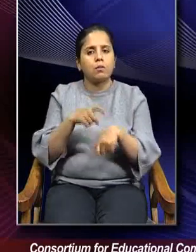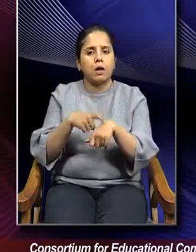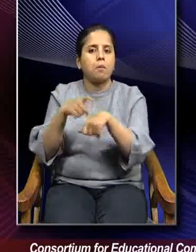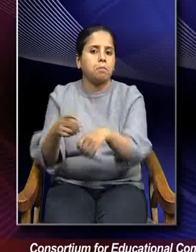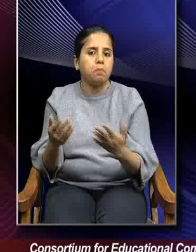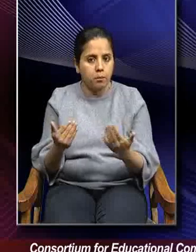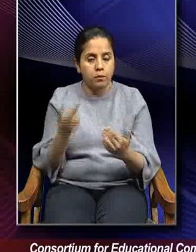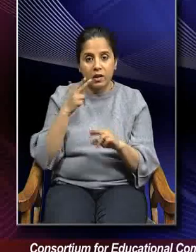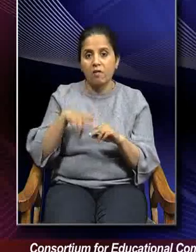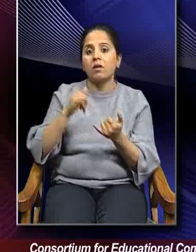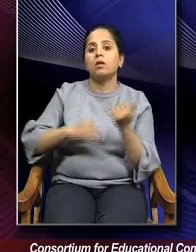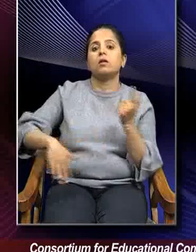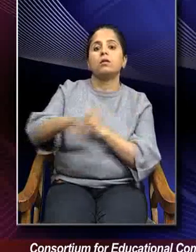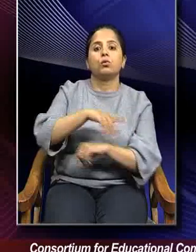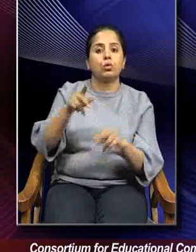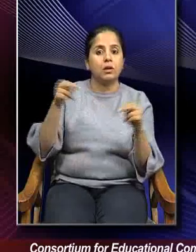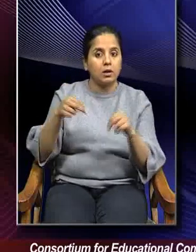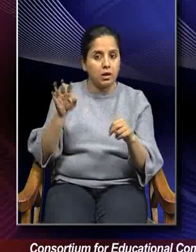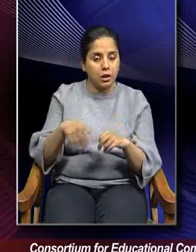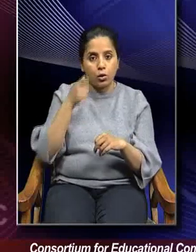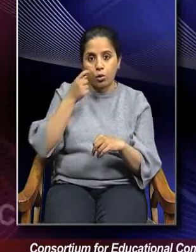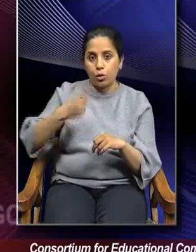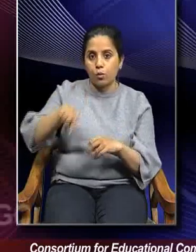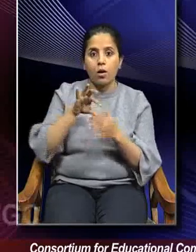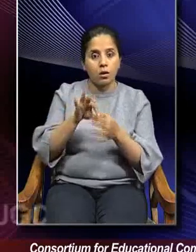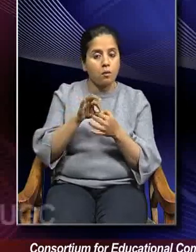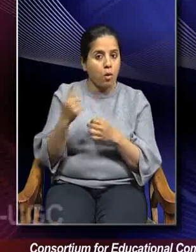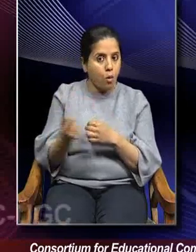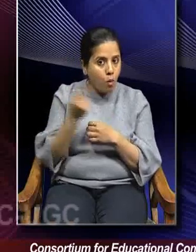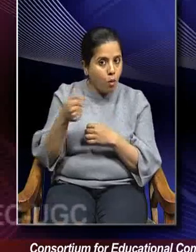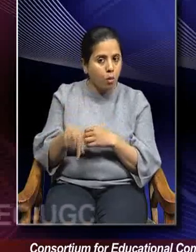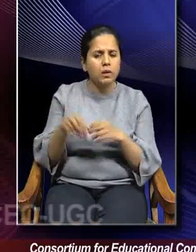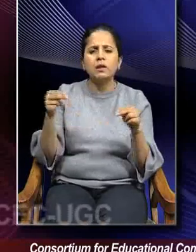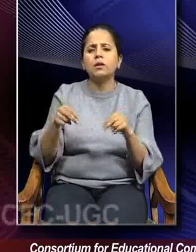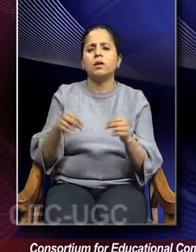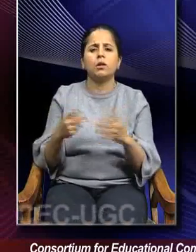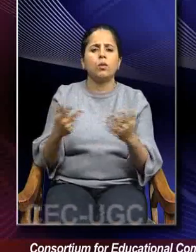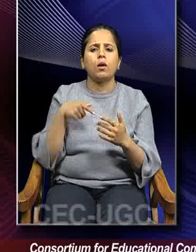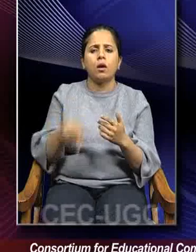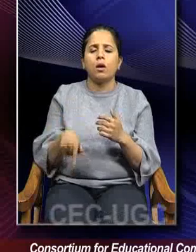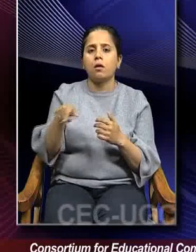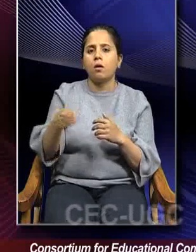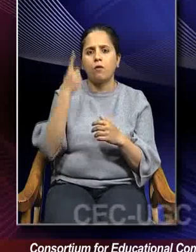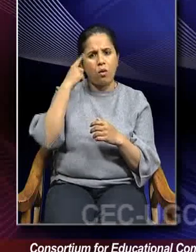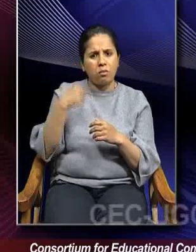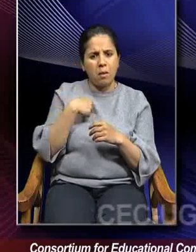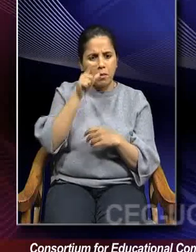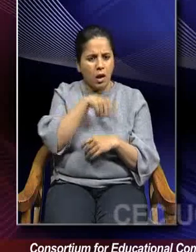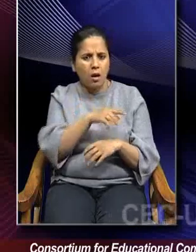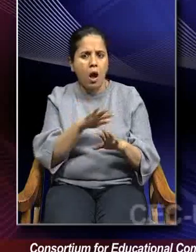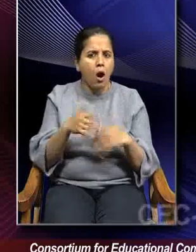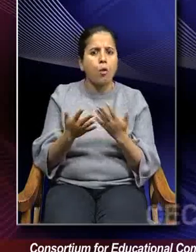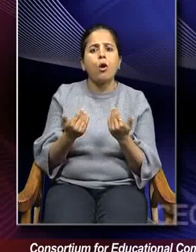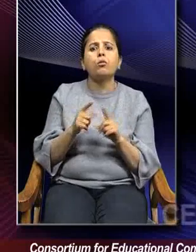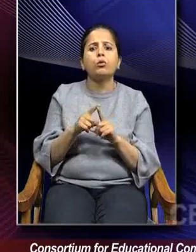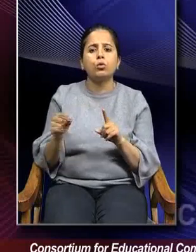If the situation requires only human relationship approach, what is the need of becoming brute to your employees? What is the